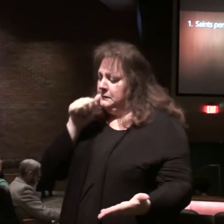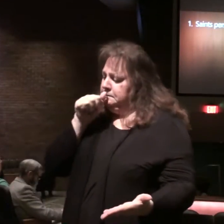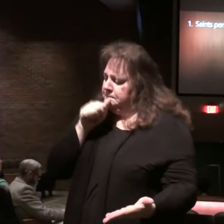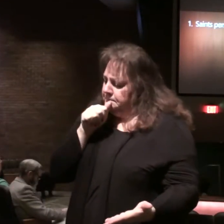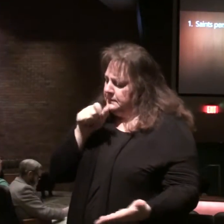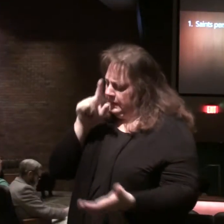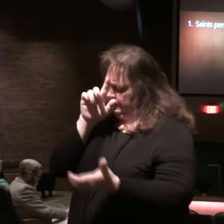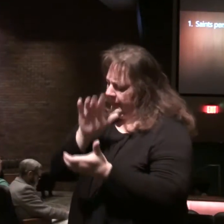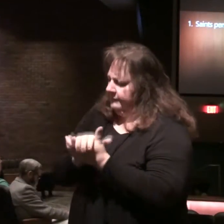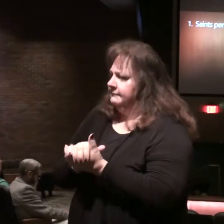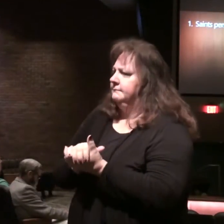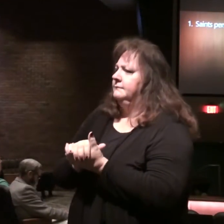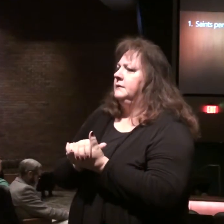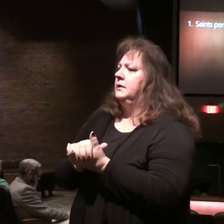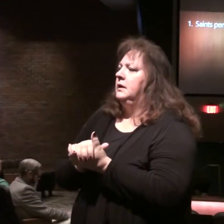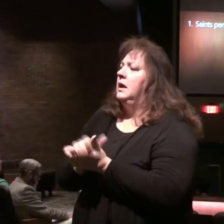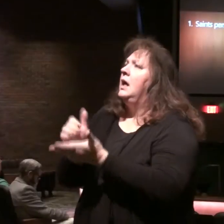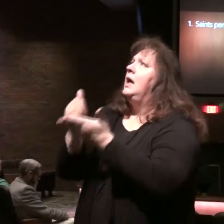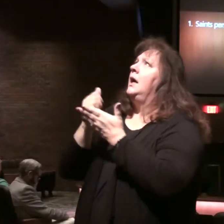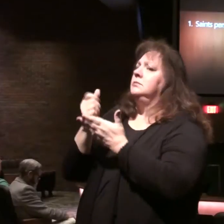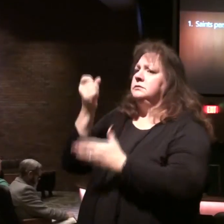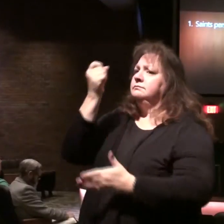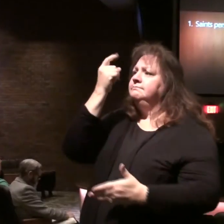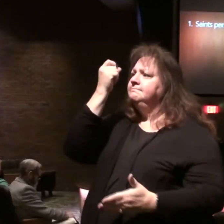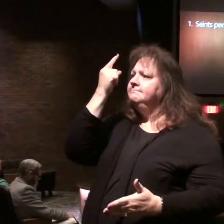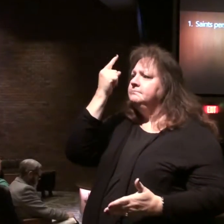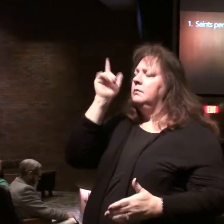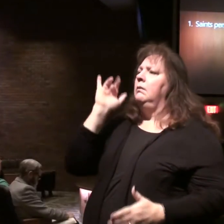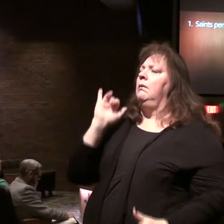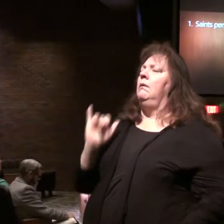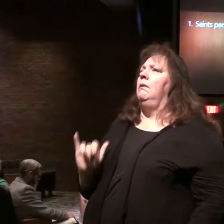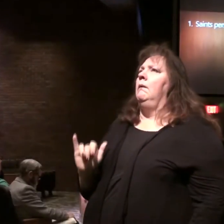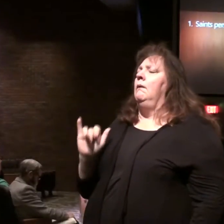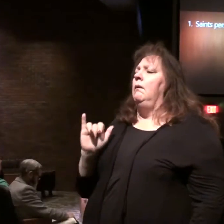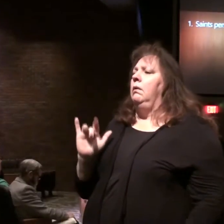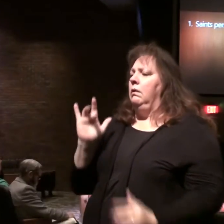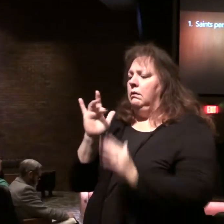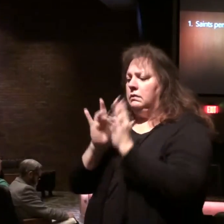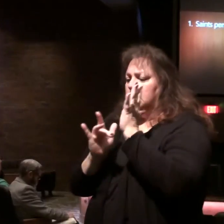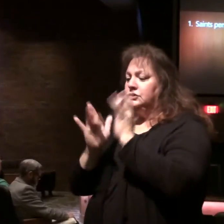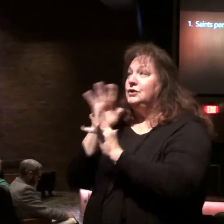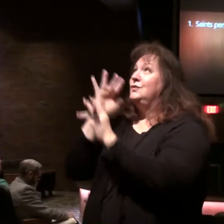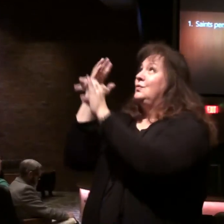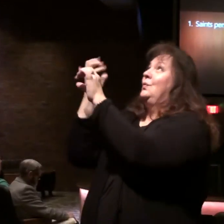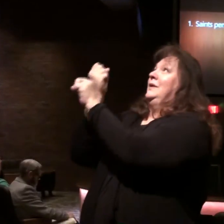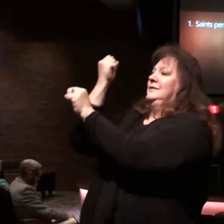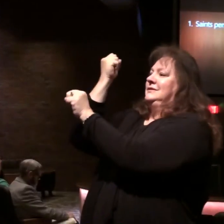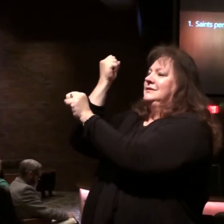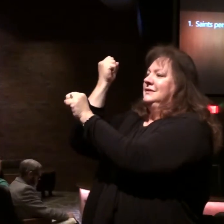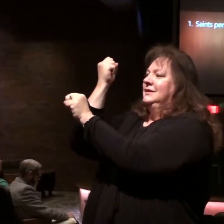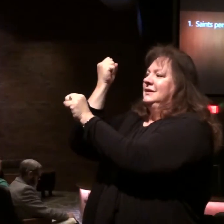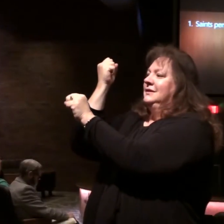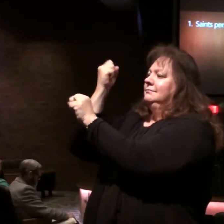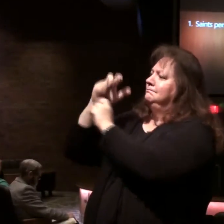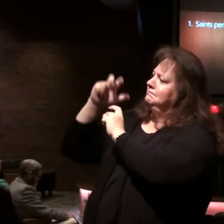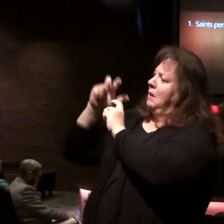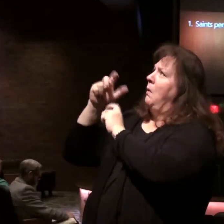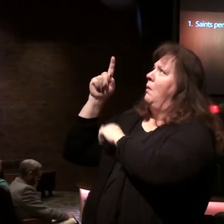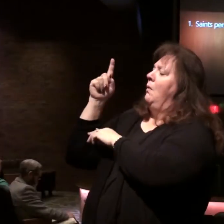saints. What helps us endure, we realize. Christ will win, the first part of chapter 14.